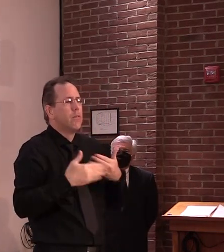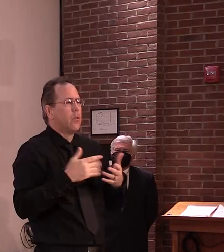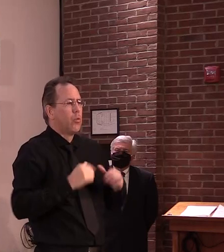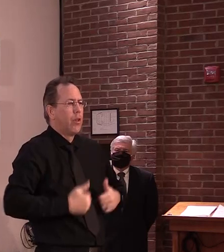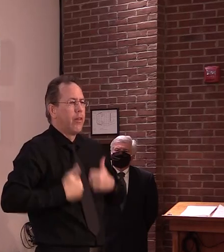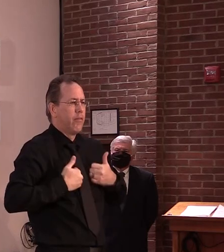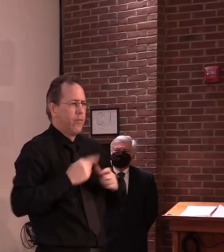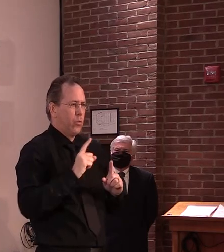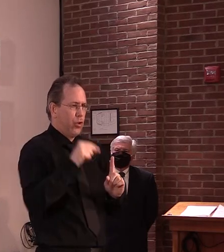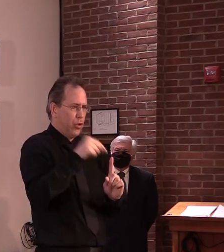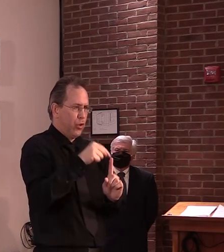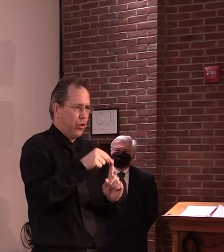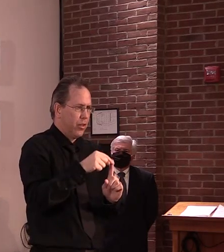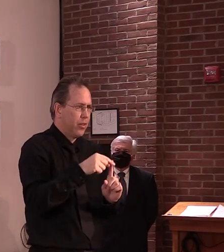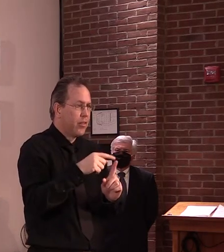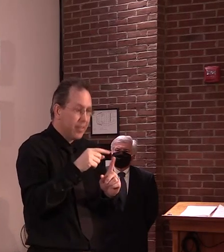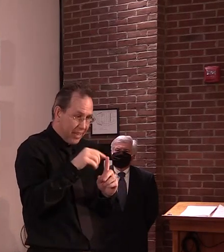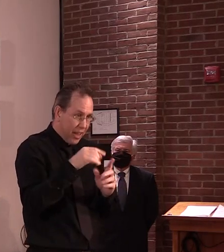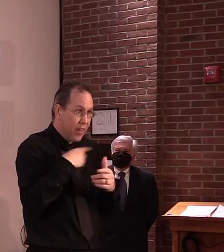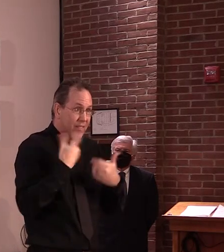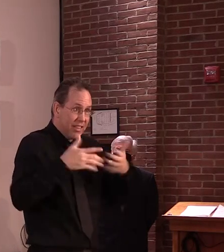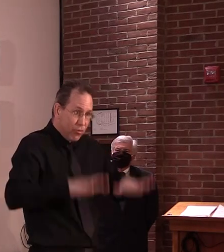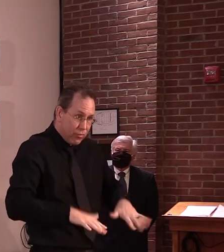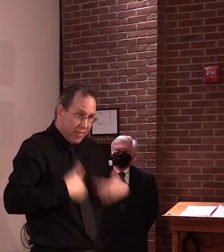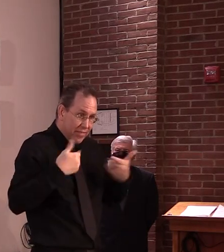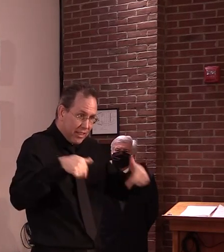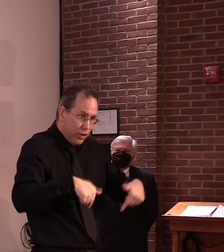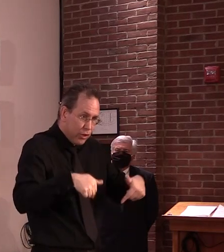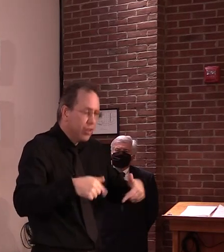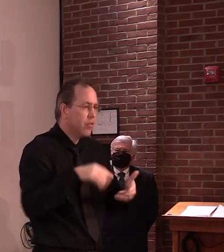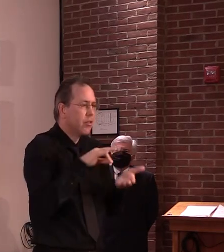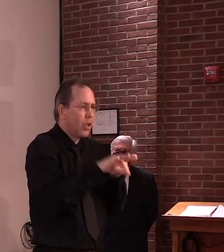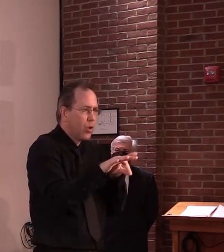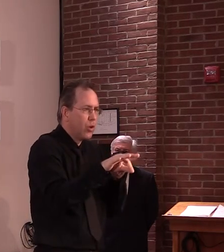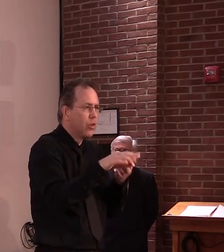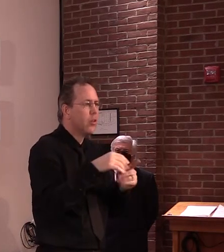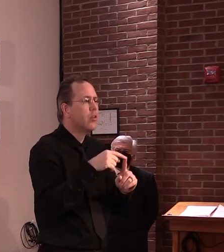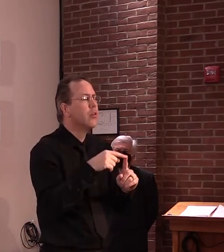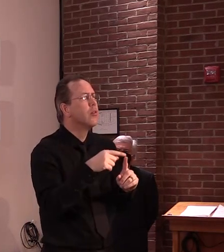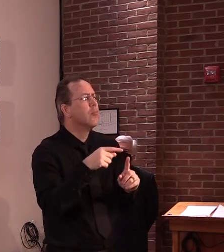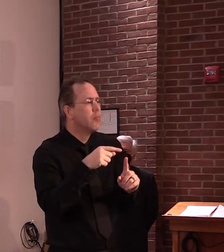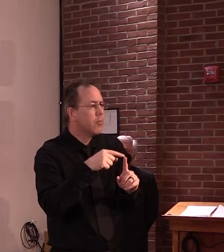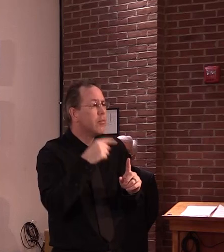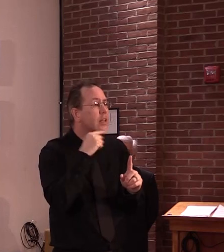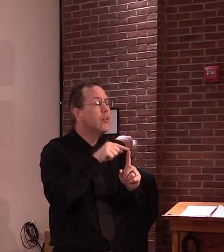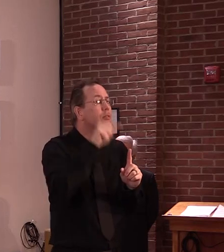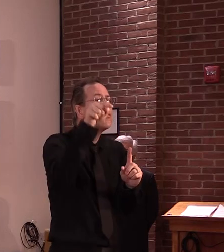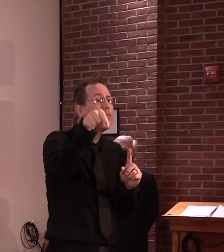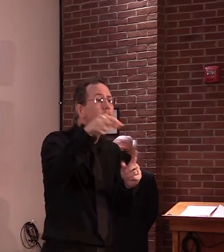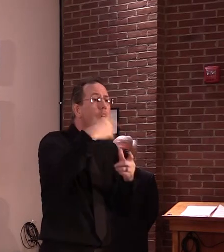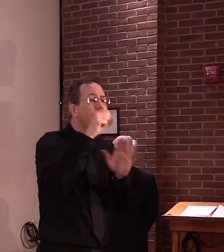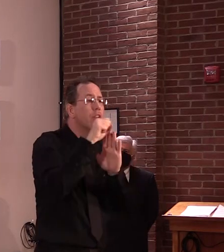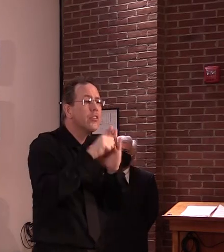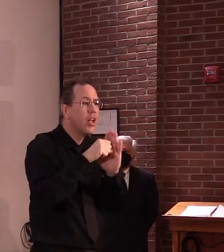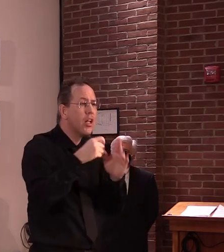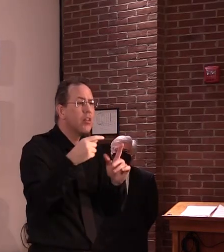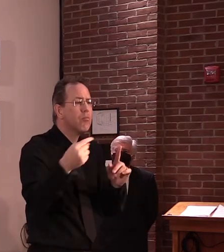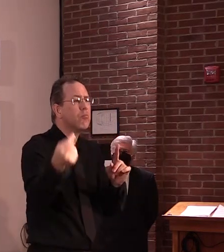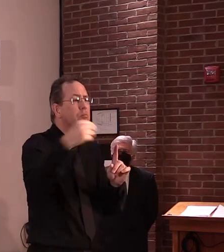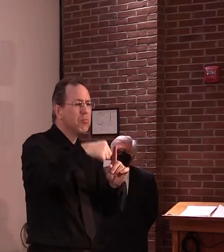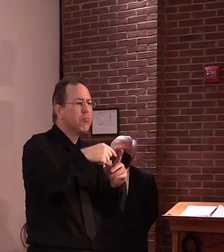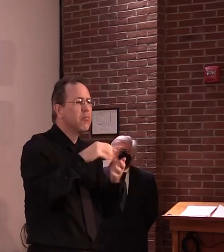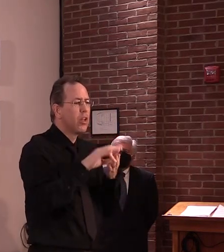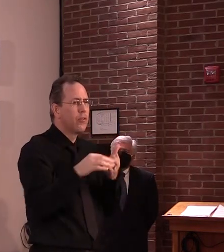Yeah. No, exactly. And that's why I want to make sure that we're apples and apples here. So, Commissioner Levine, if I can just